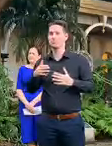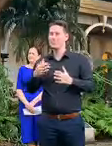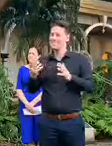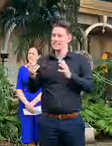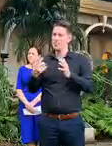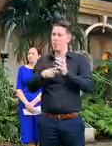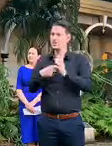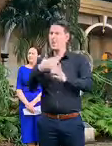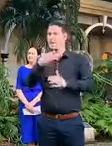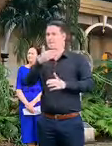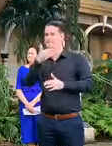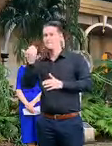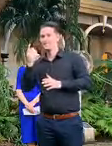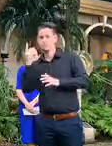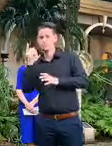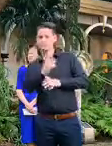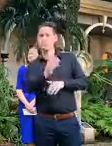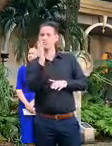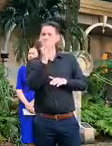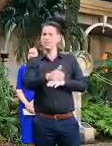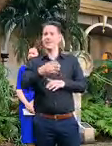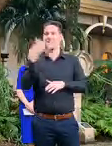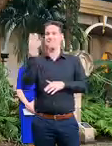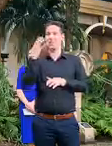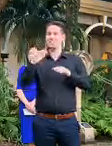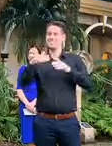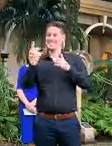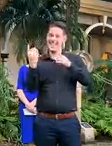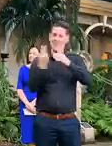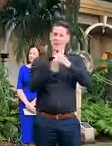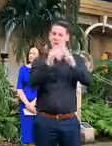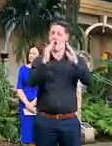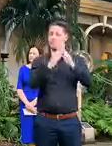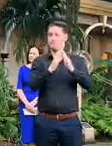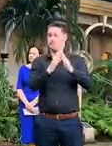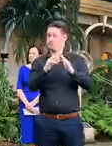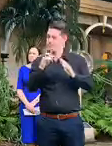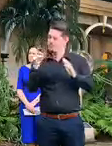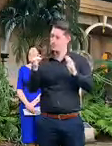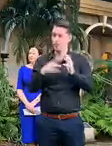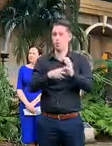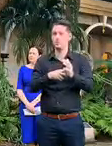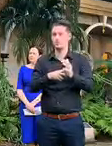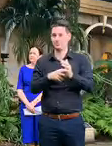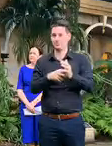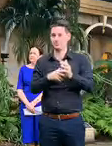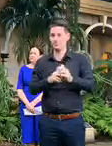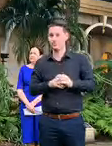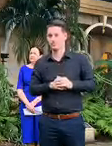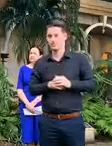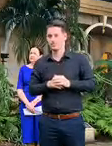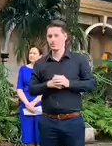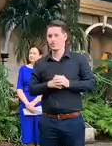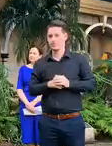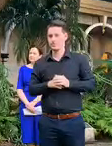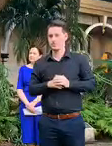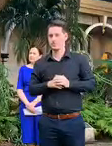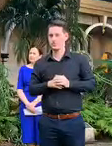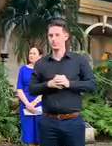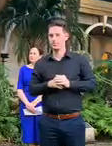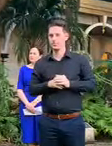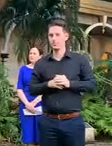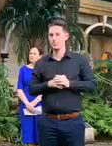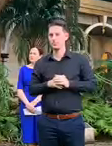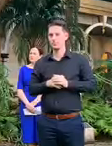goes into that 14 days of quarantine that's absolutely critical and we are at the border